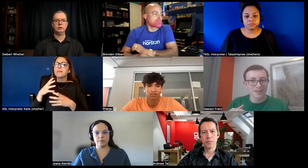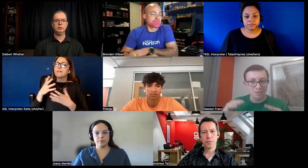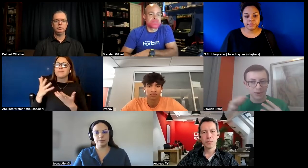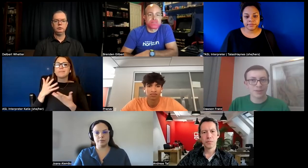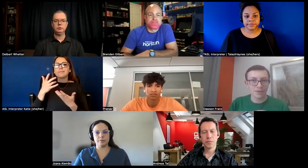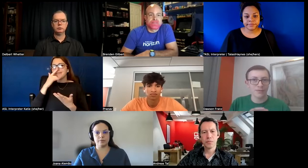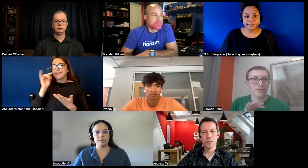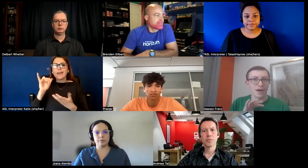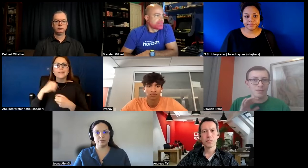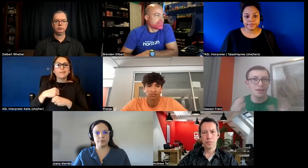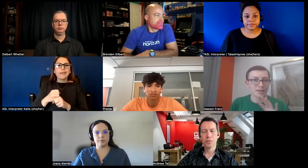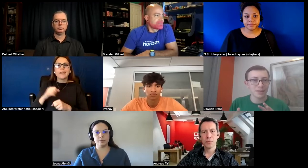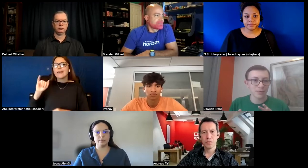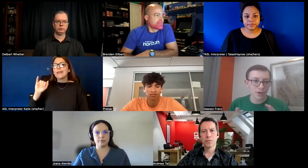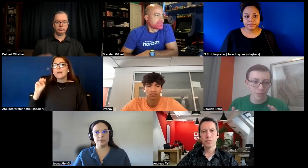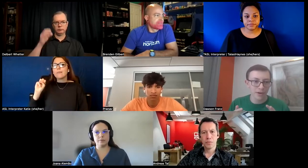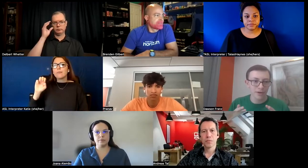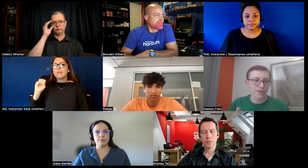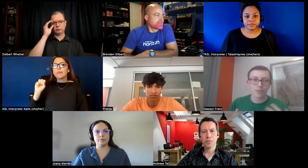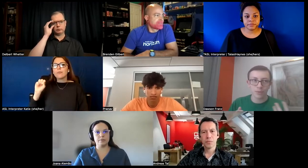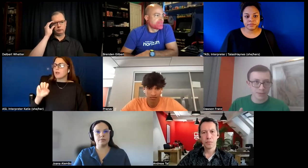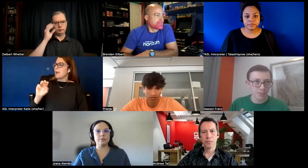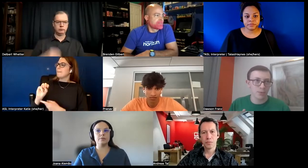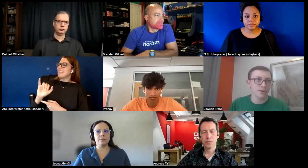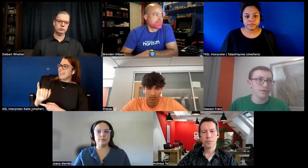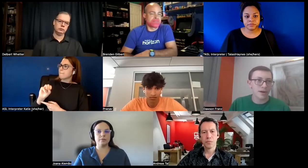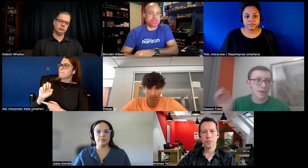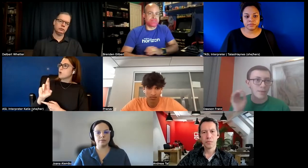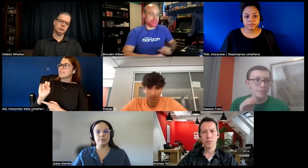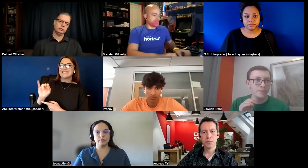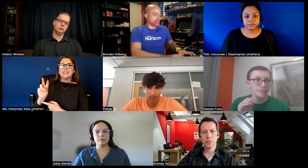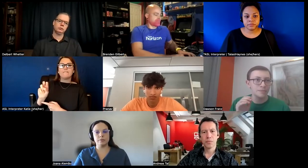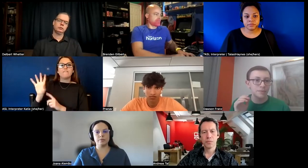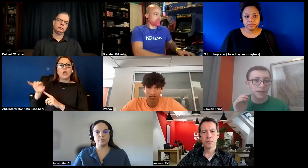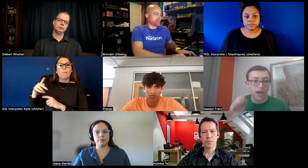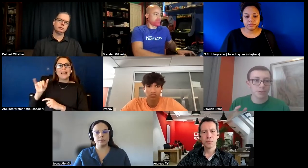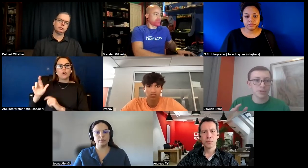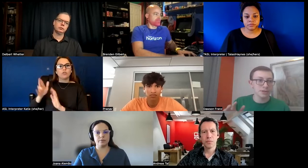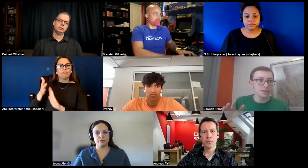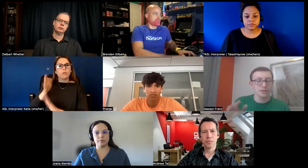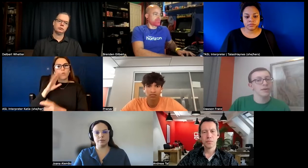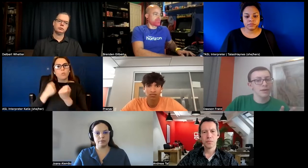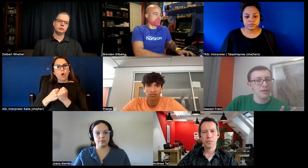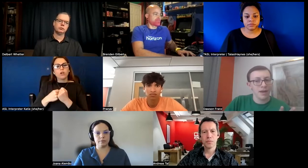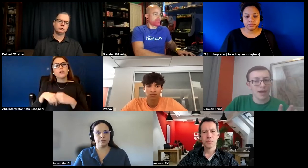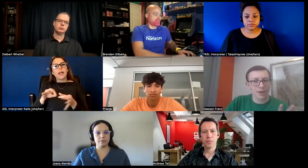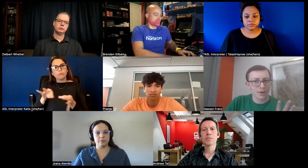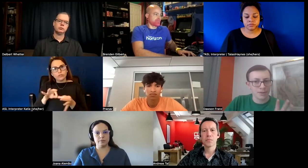immersive um accessible video player that would support um like captions and then also